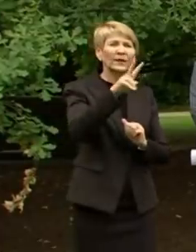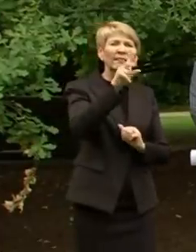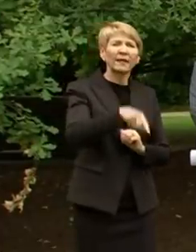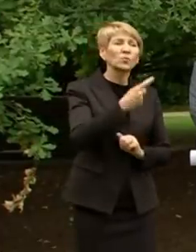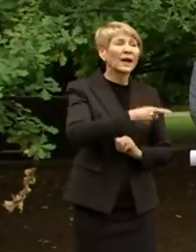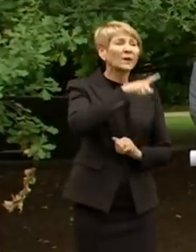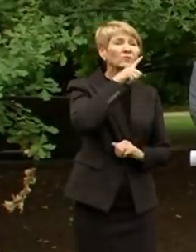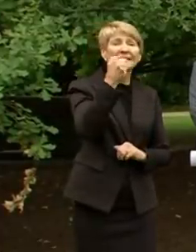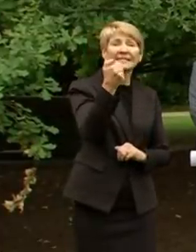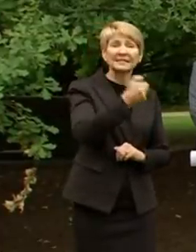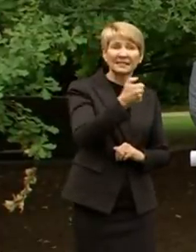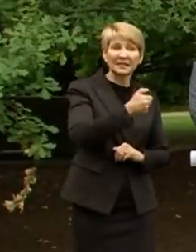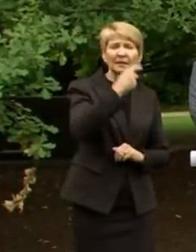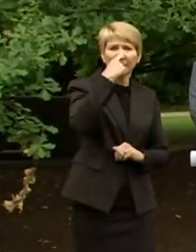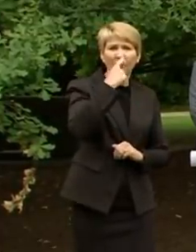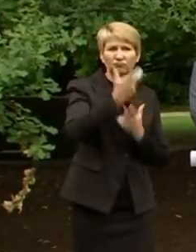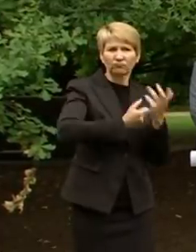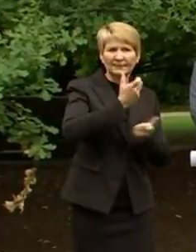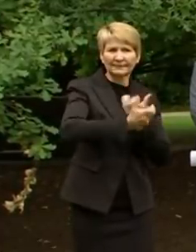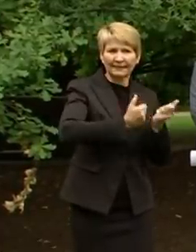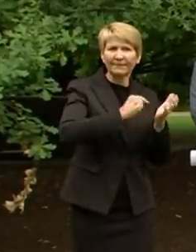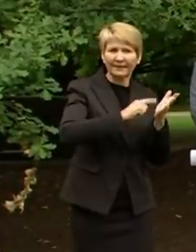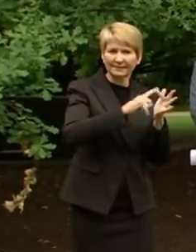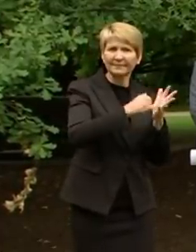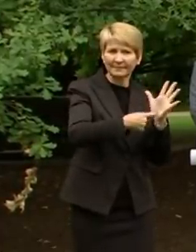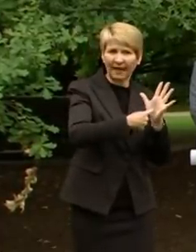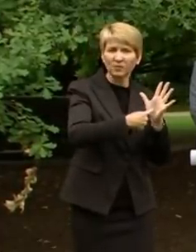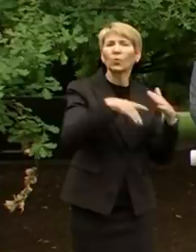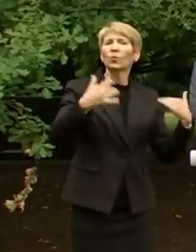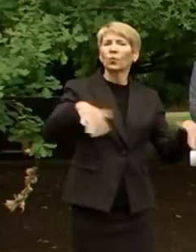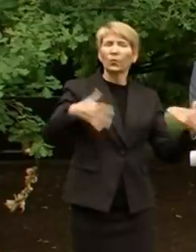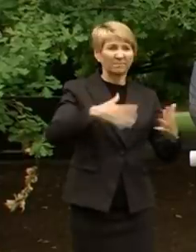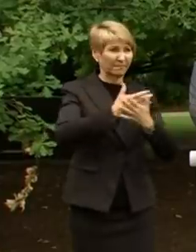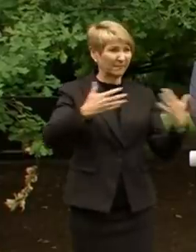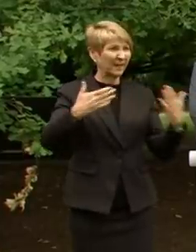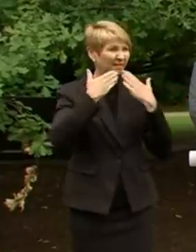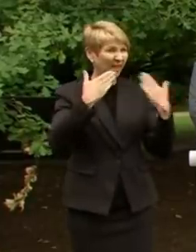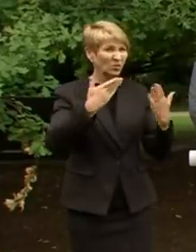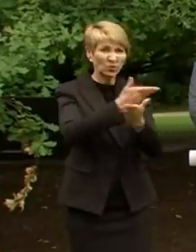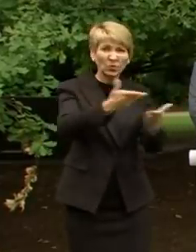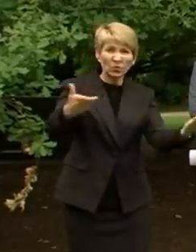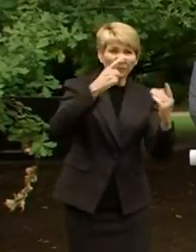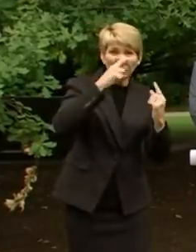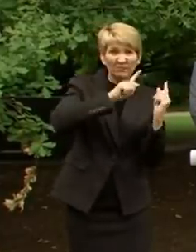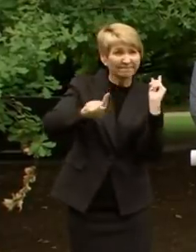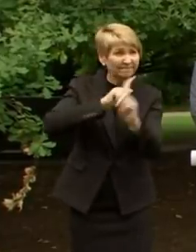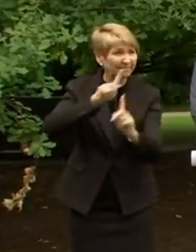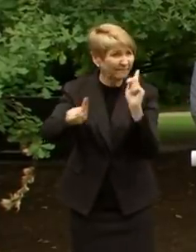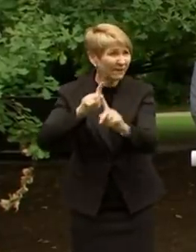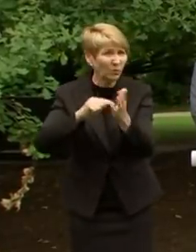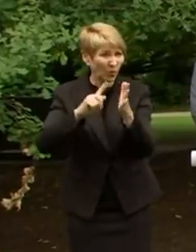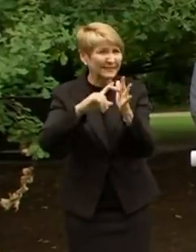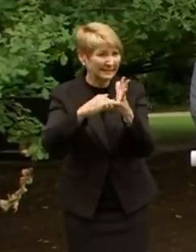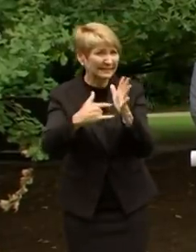20,116 test results received today. That's a strong number. I want to thank every single Victorian who went and got tested. It is the most